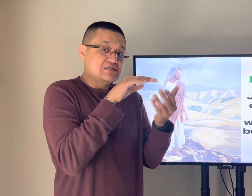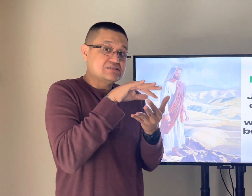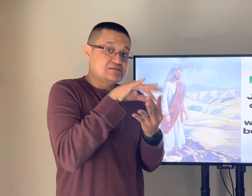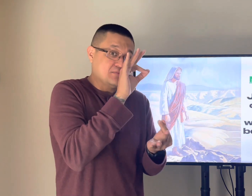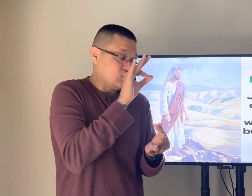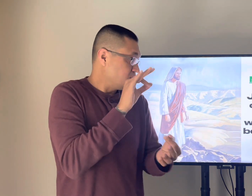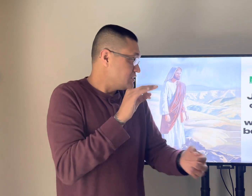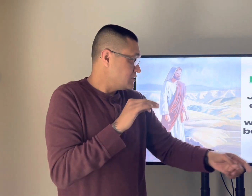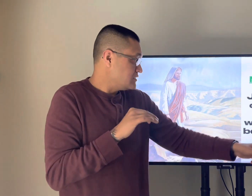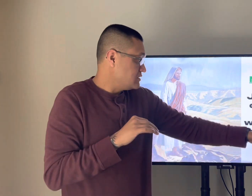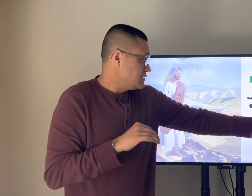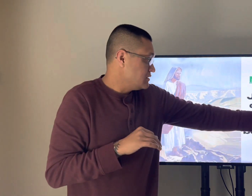of the spirit